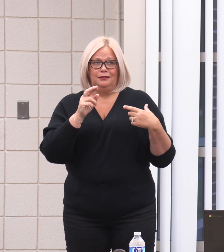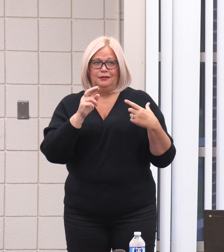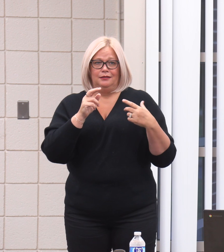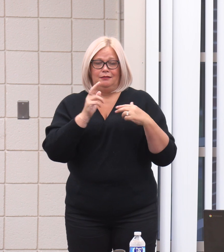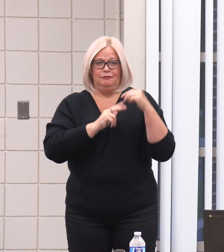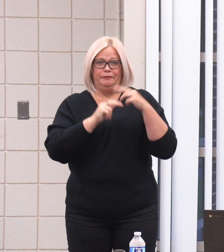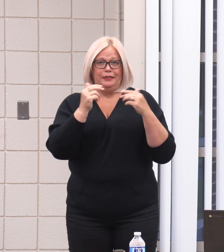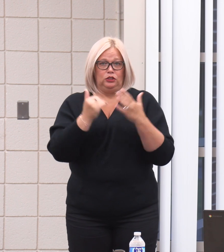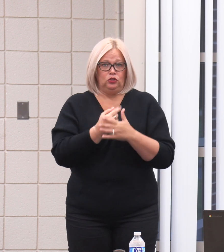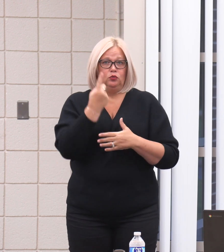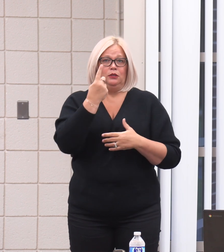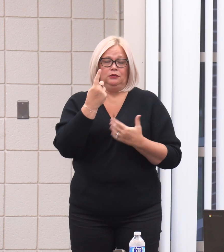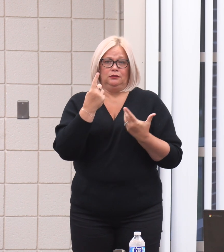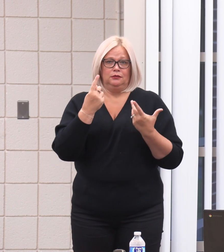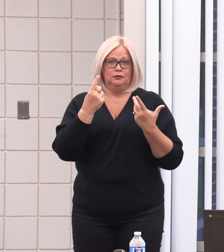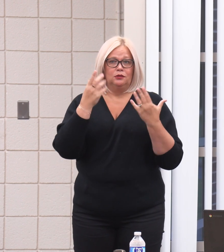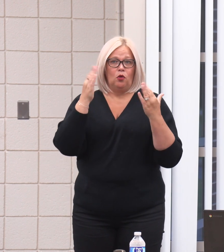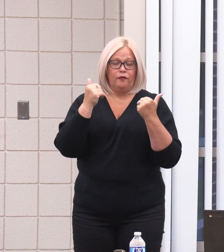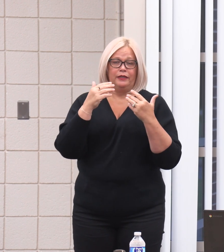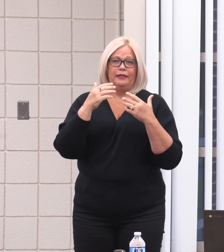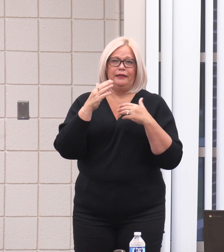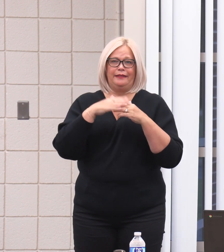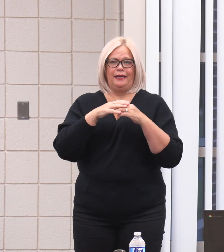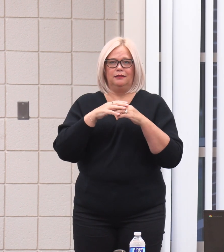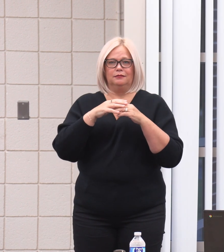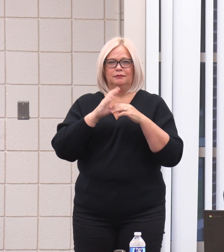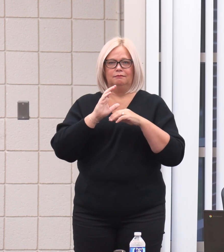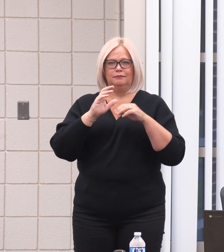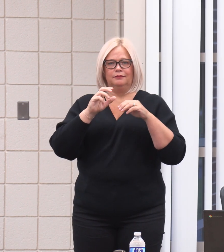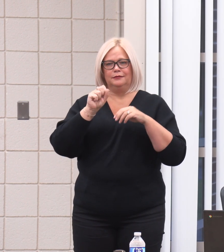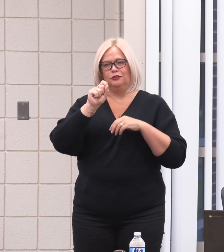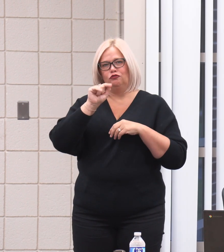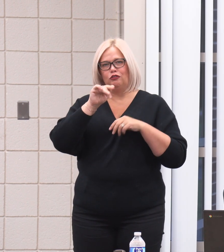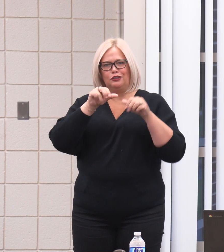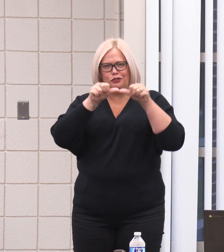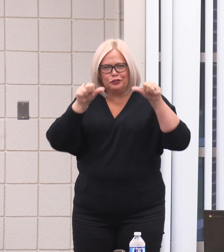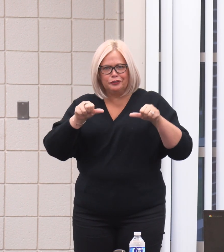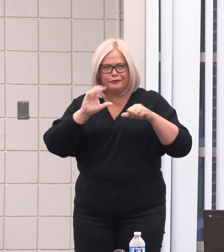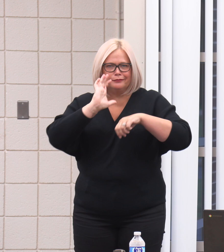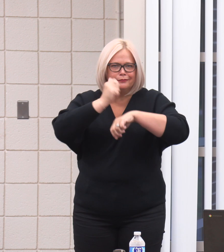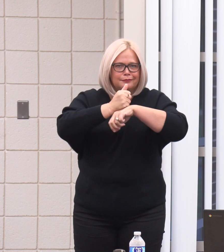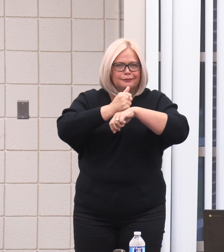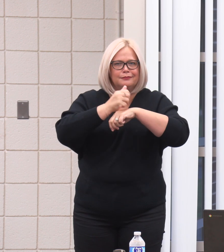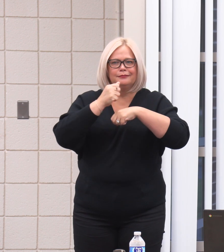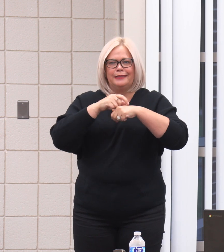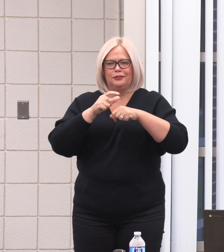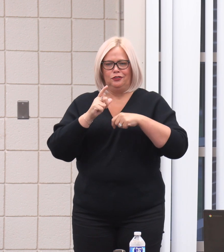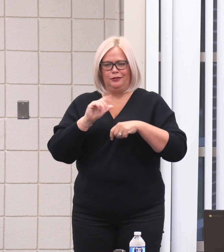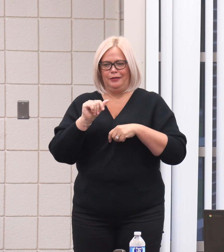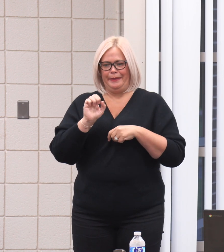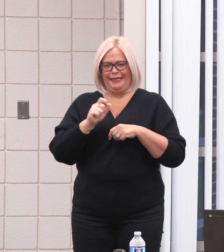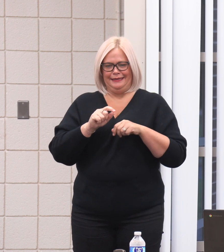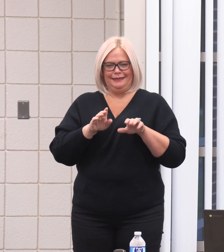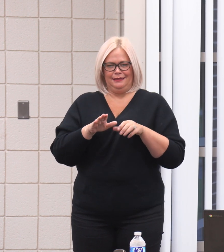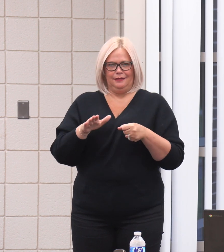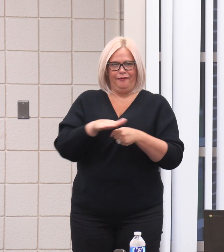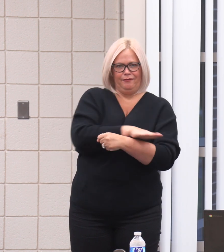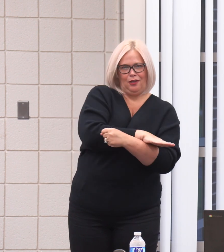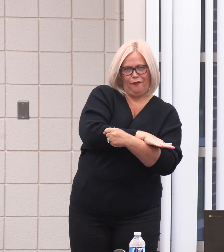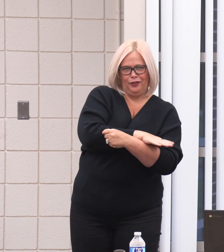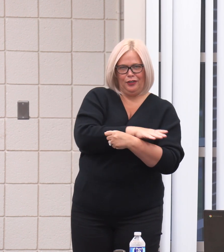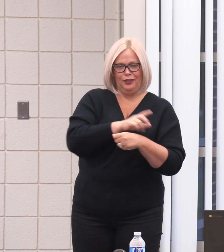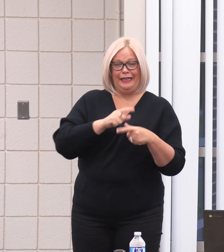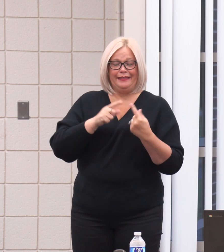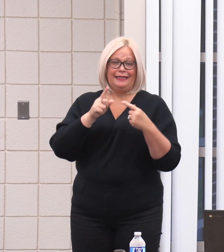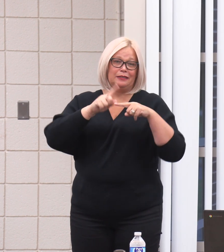at very least getting that structure up, getting the base built, and, you know, weather permitting, finishing the